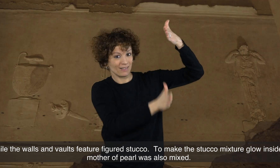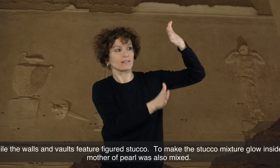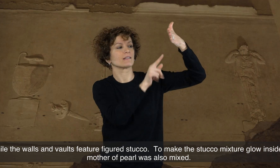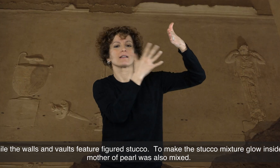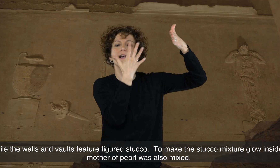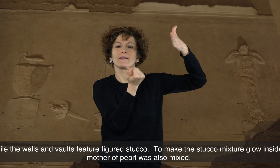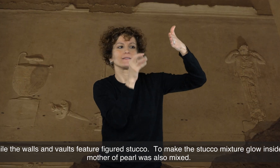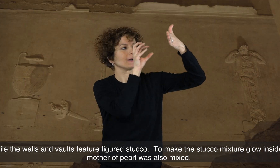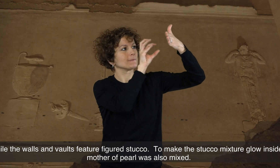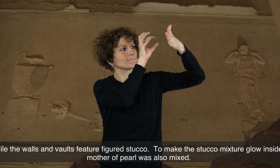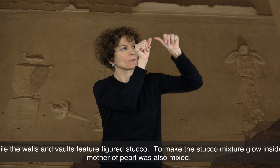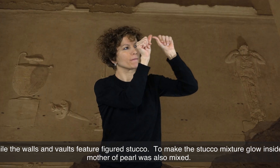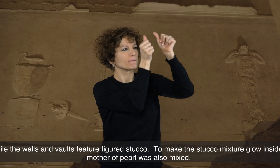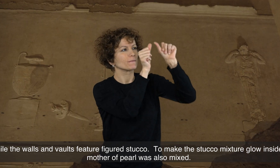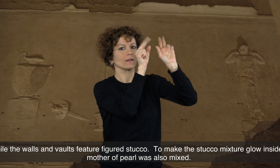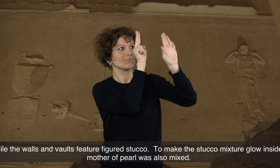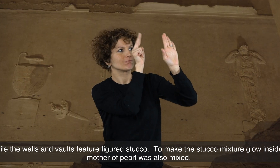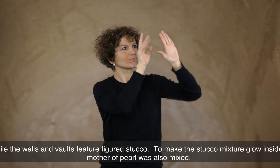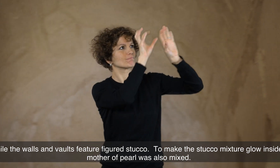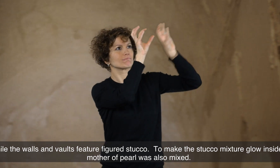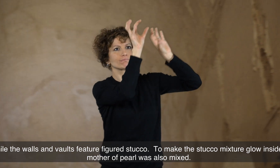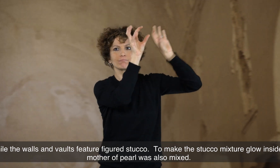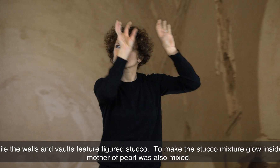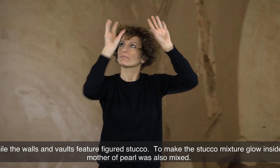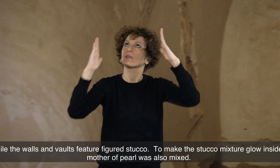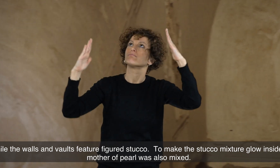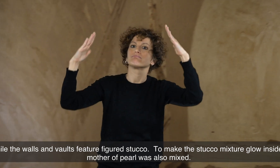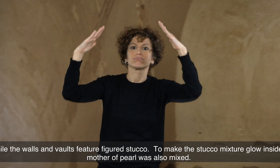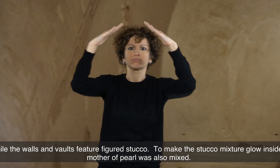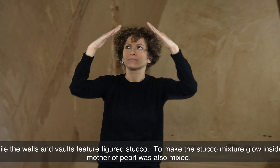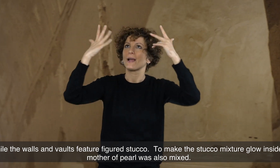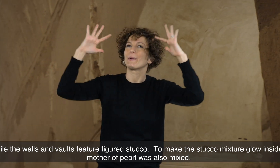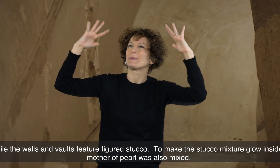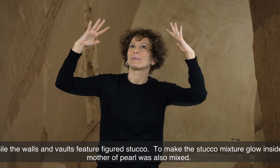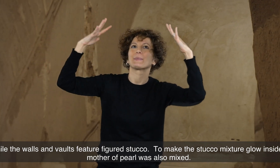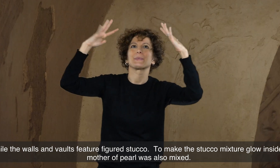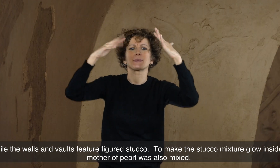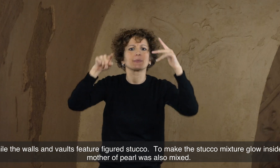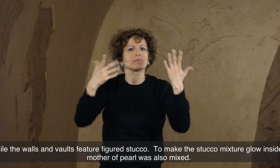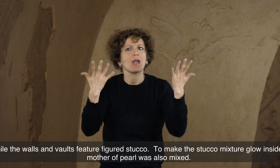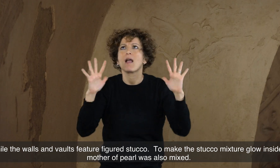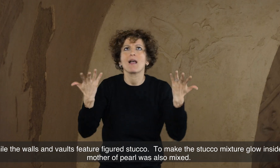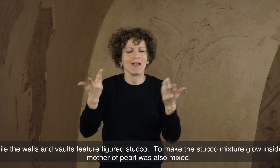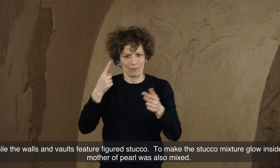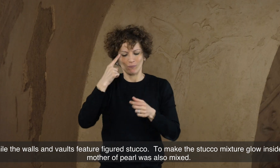To make the stucco mixture glow inside, Mother of Pearl was also mixed.